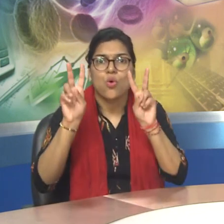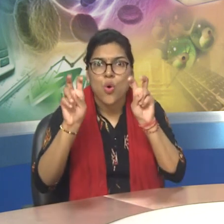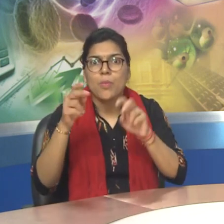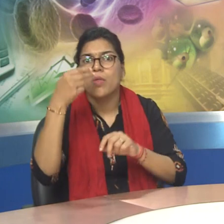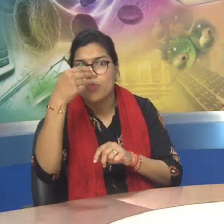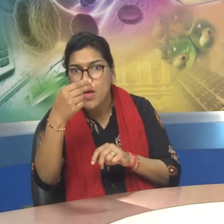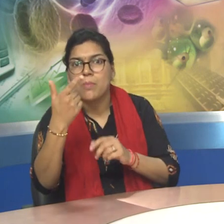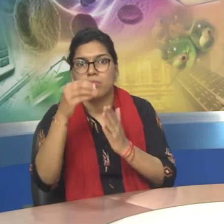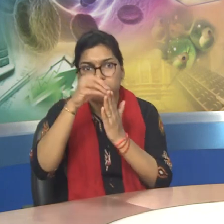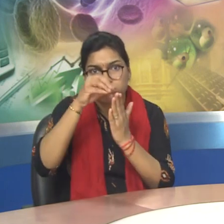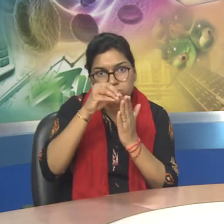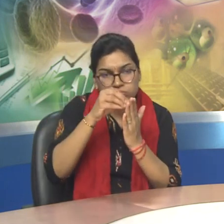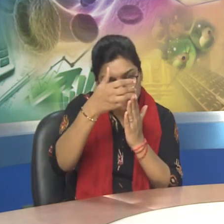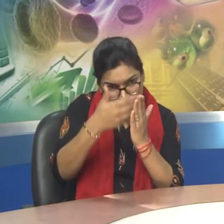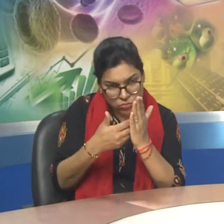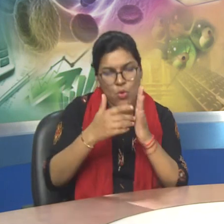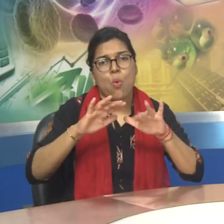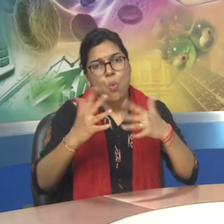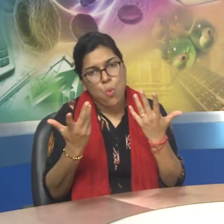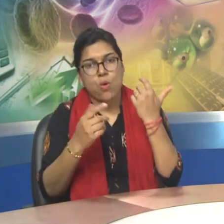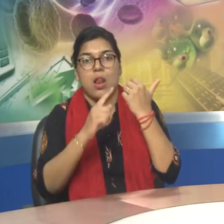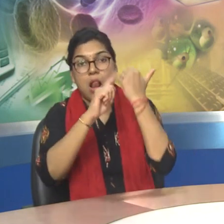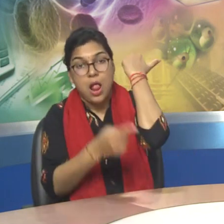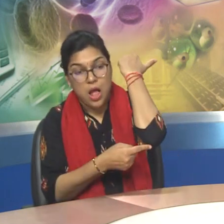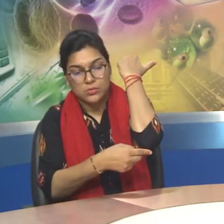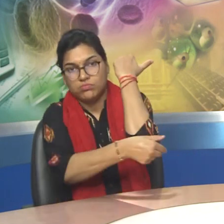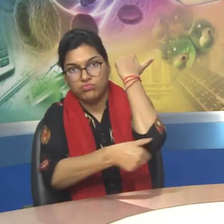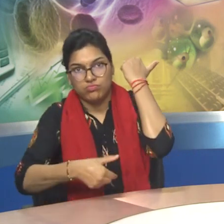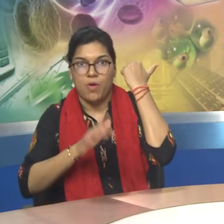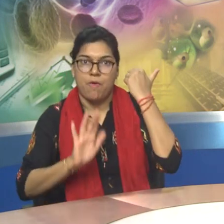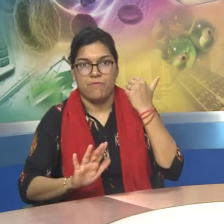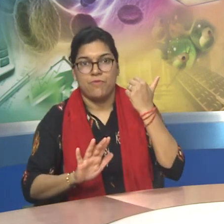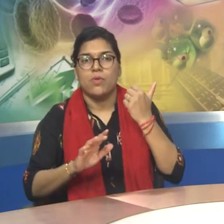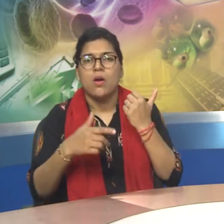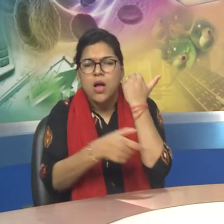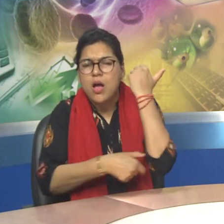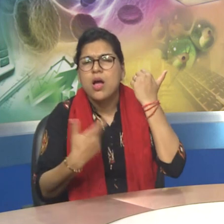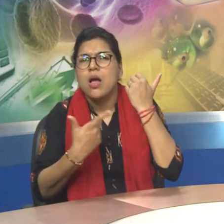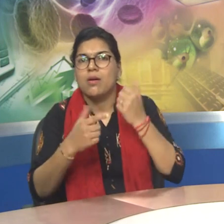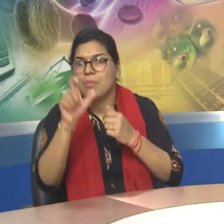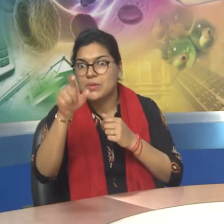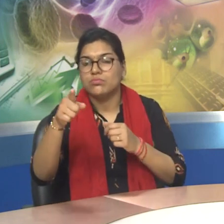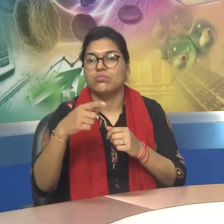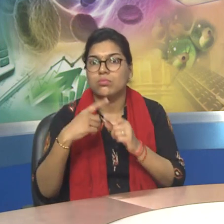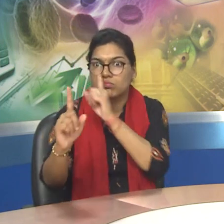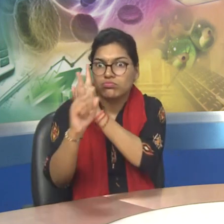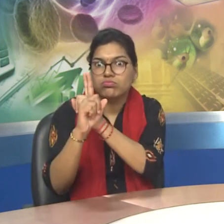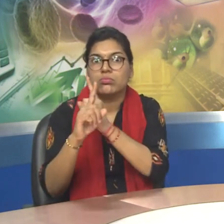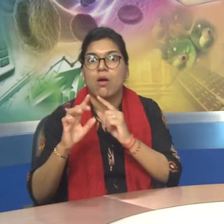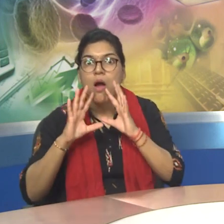percentage... Point 9. has a Duluth or